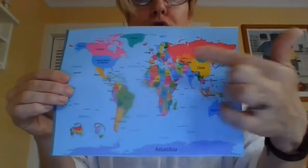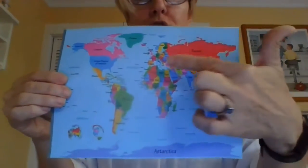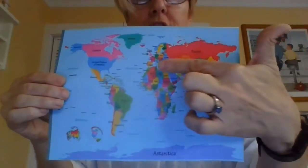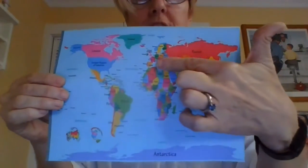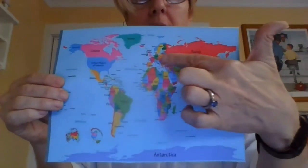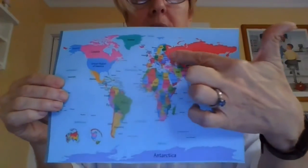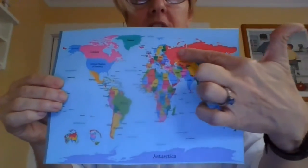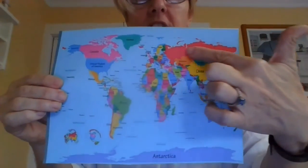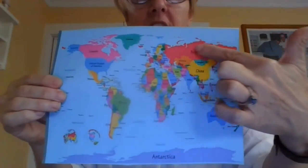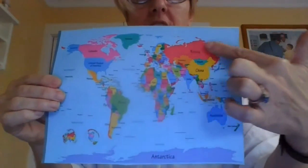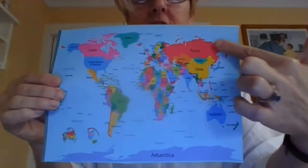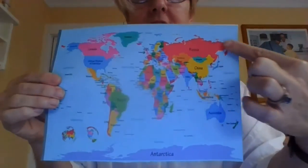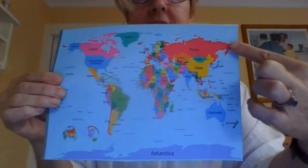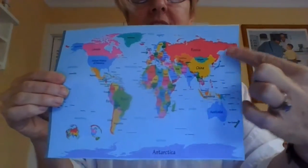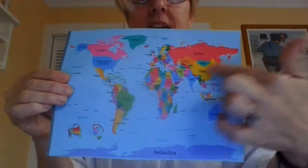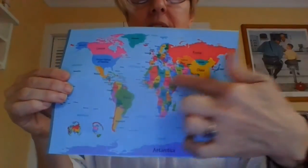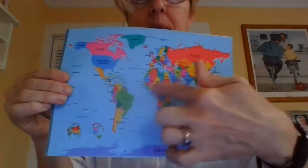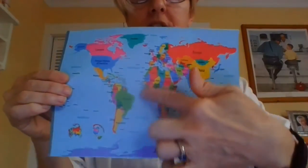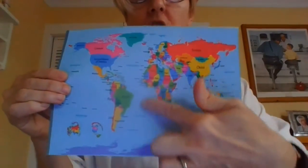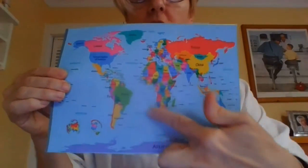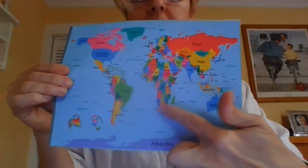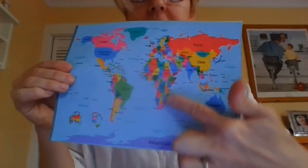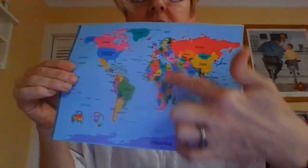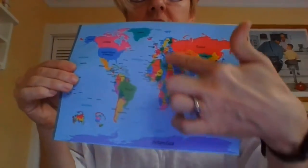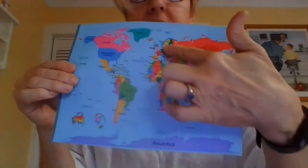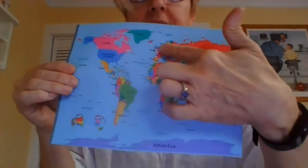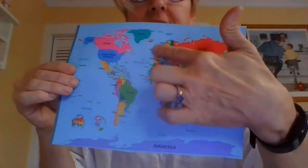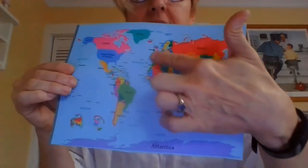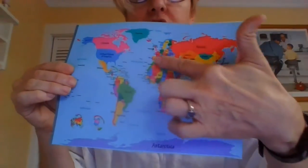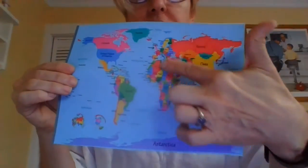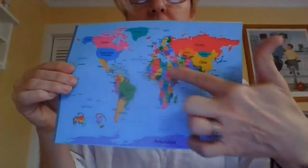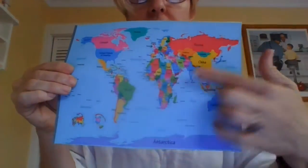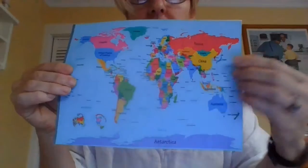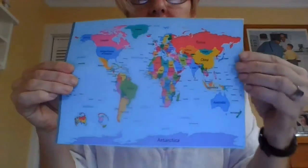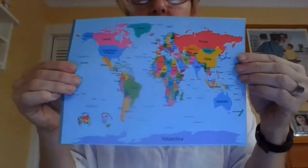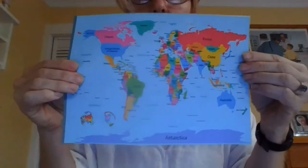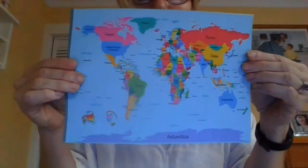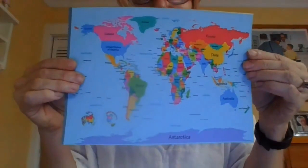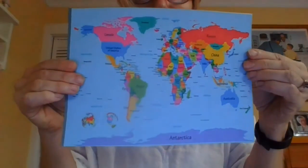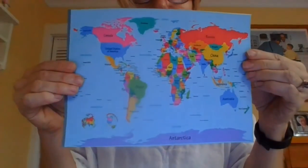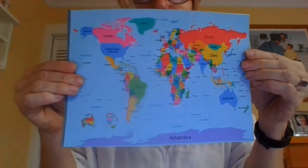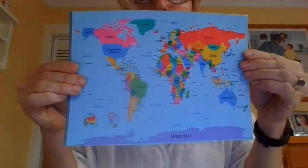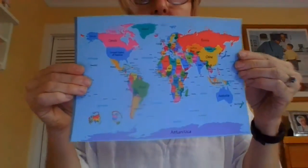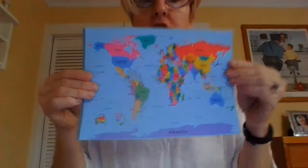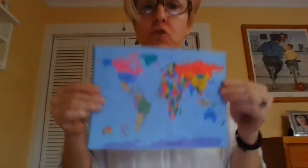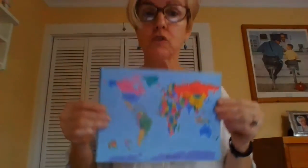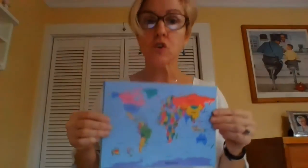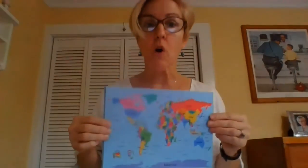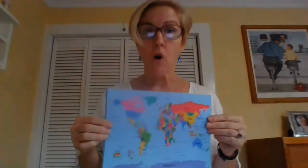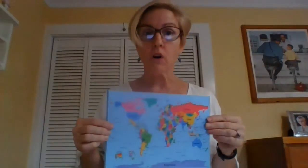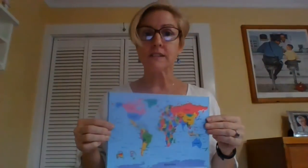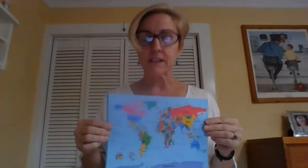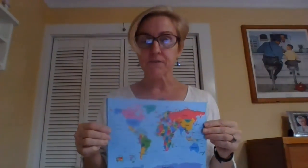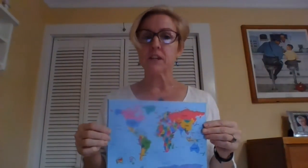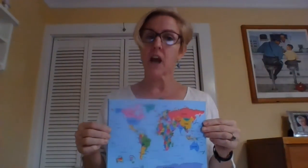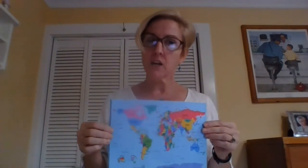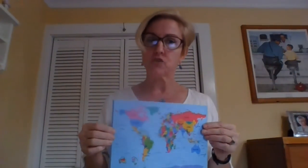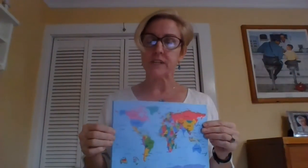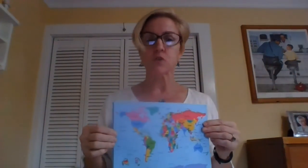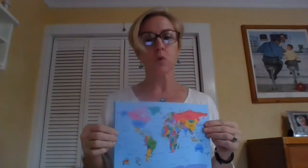Look at how big of a color it is compared to all these little tiny countries over here, right? So those are all different countries. The